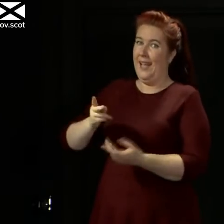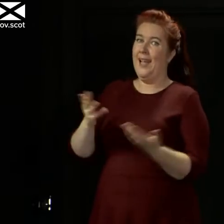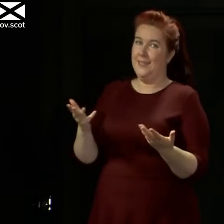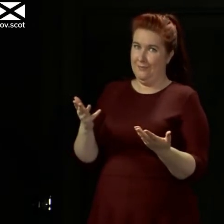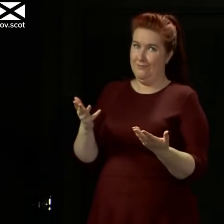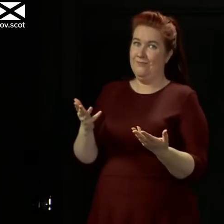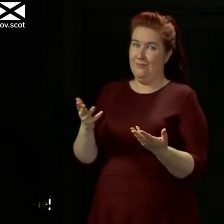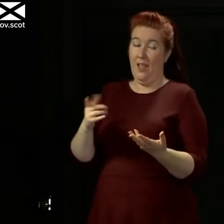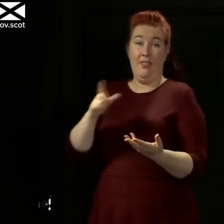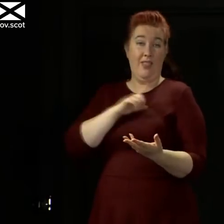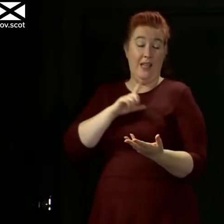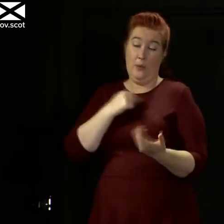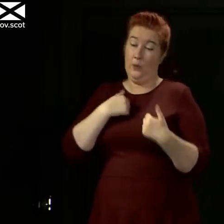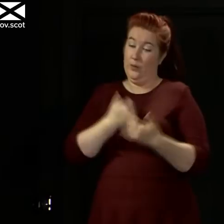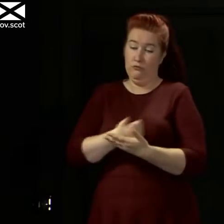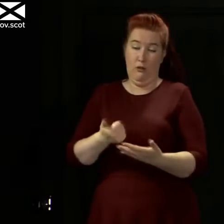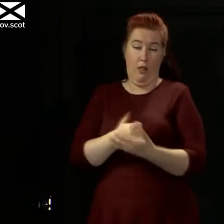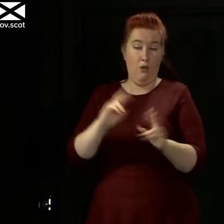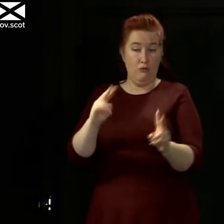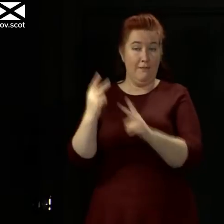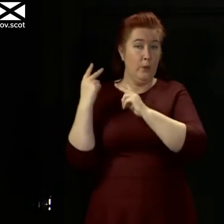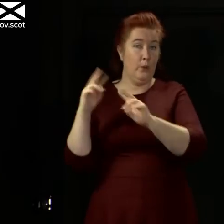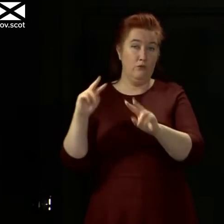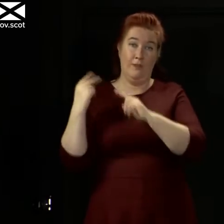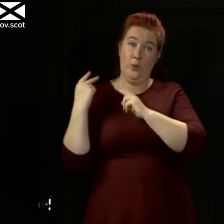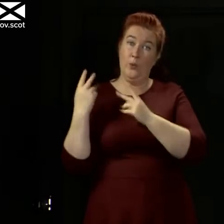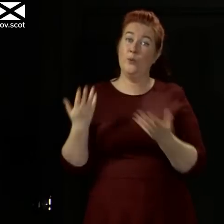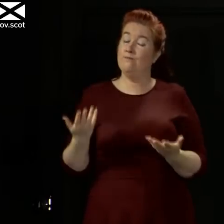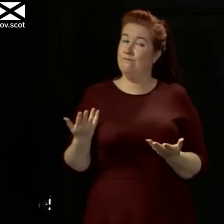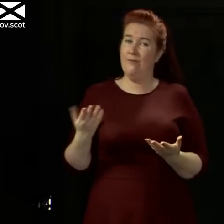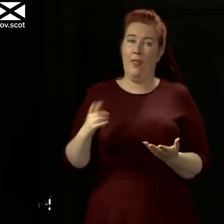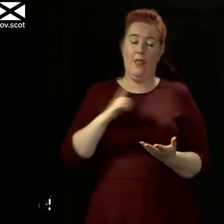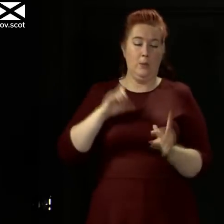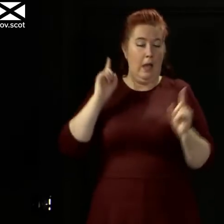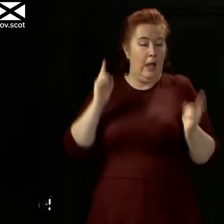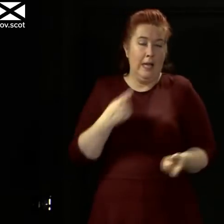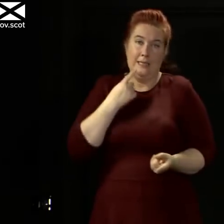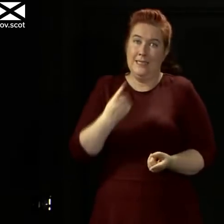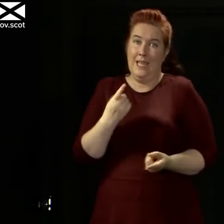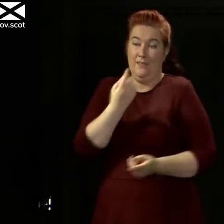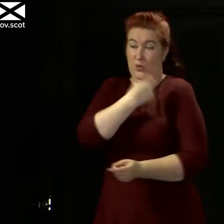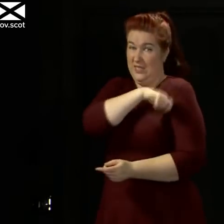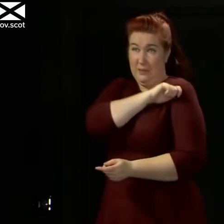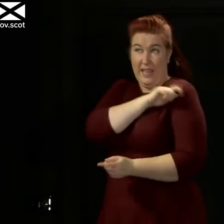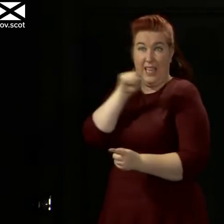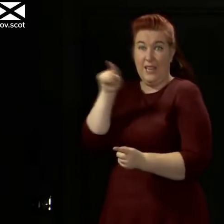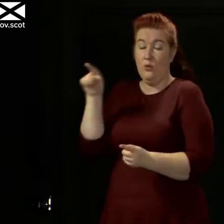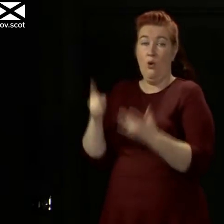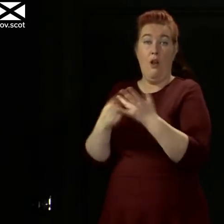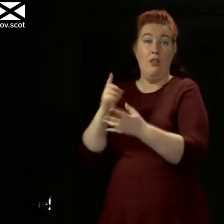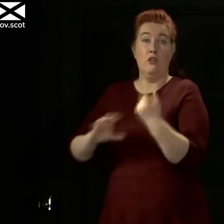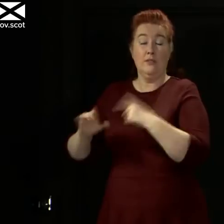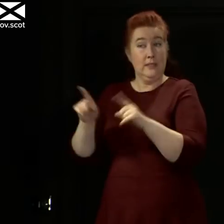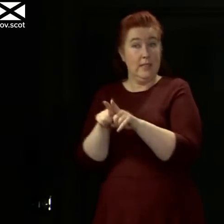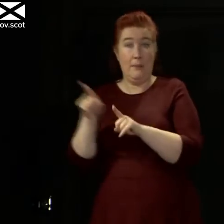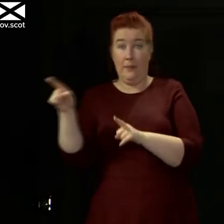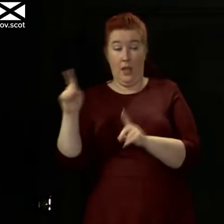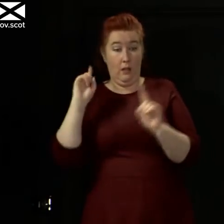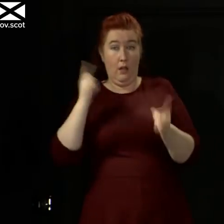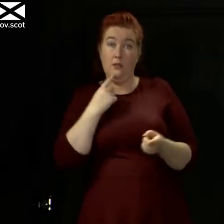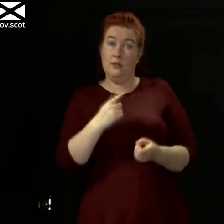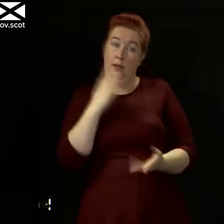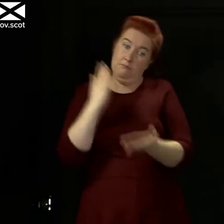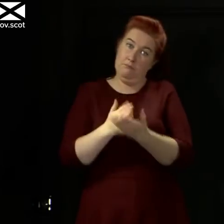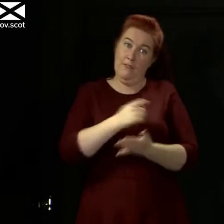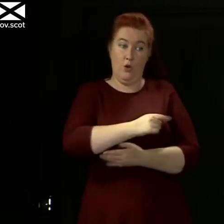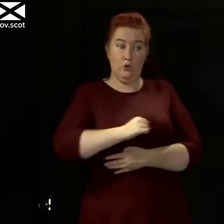we have to keep this under review. And I cannot say, for Spain or for any other country, just as other countries cannot say with certainty